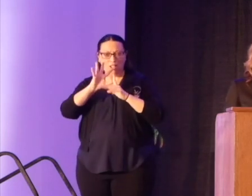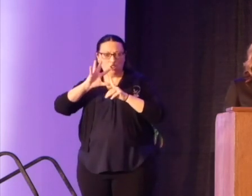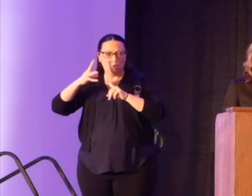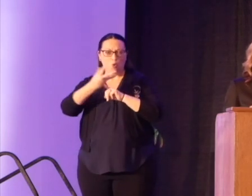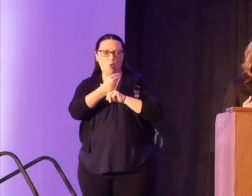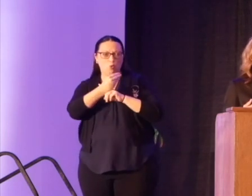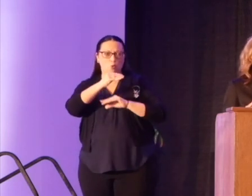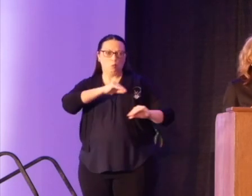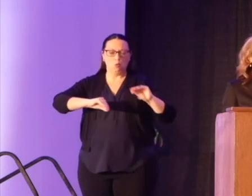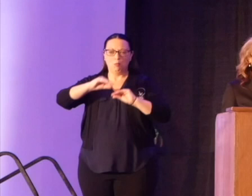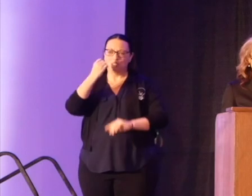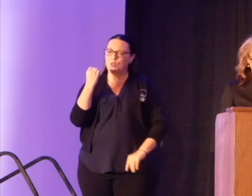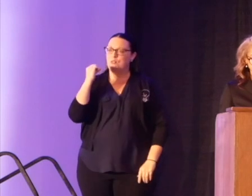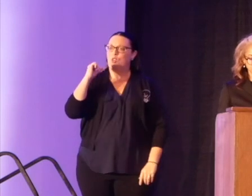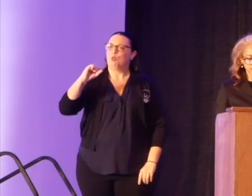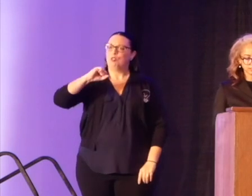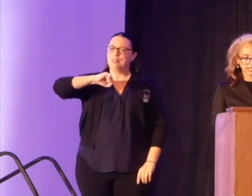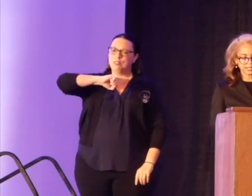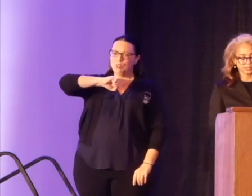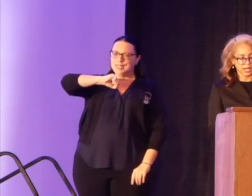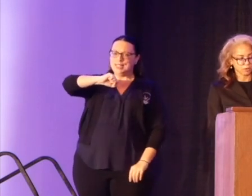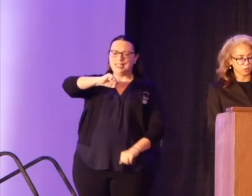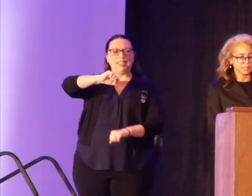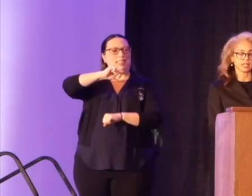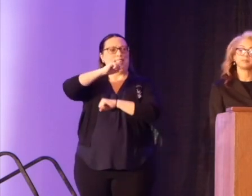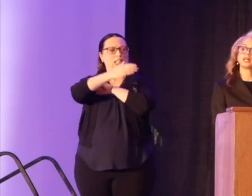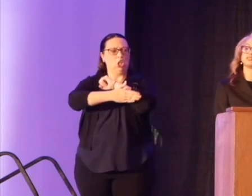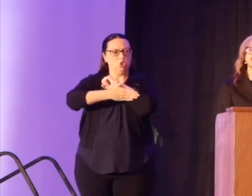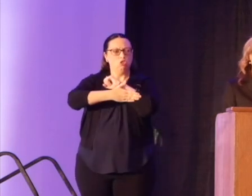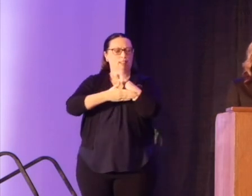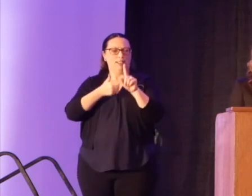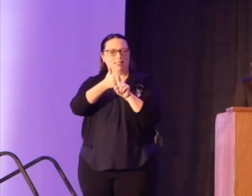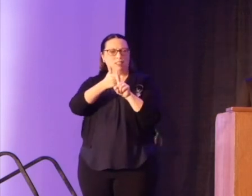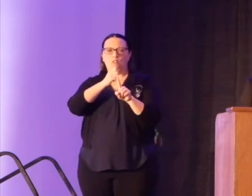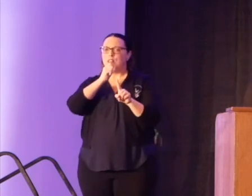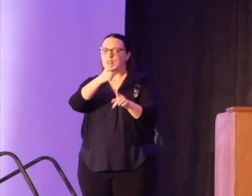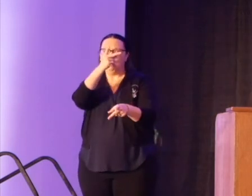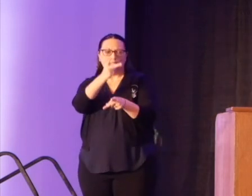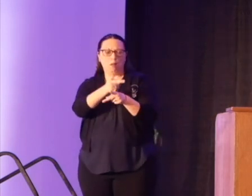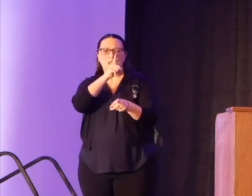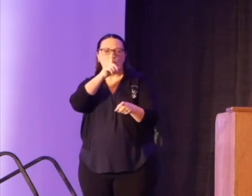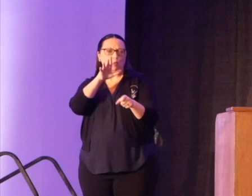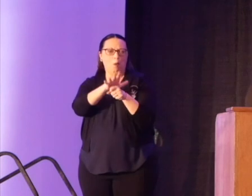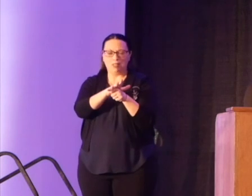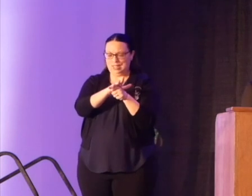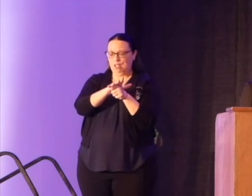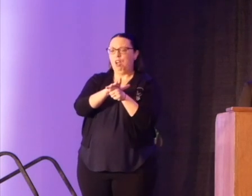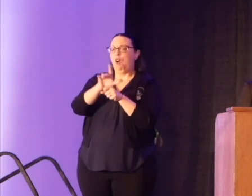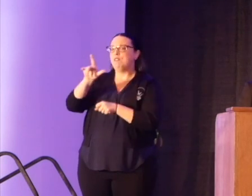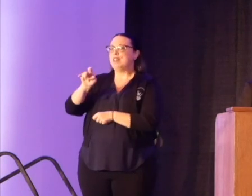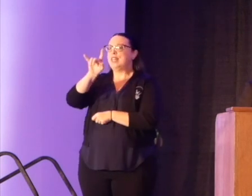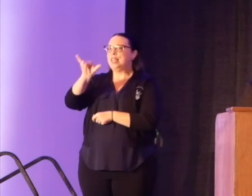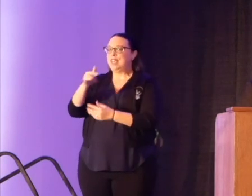revolution and resistance in a nation that has not always upheld its promise of liberty and justice for